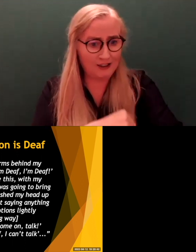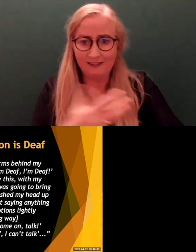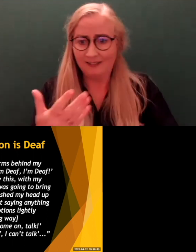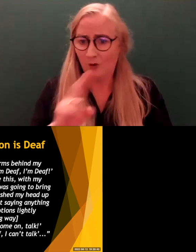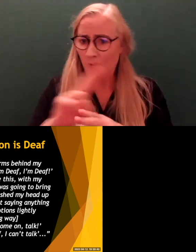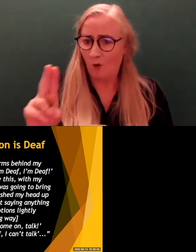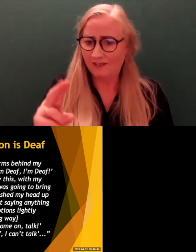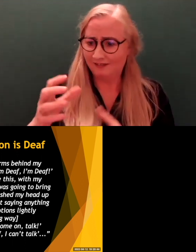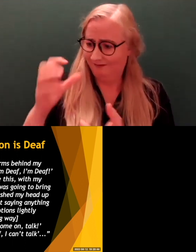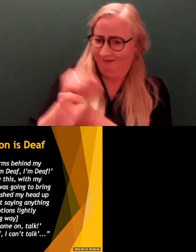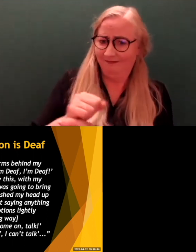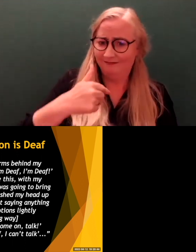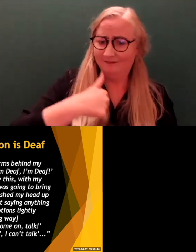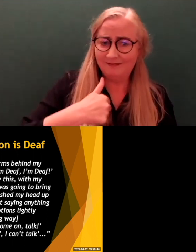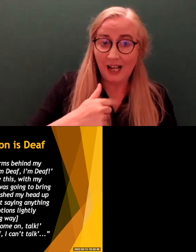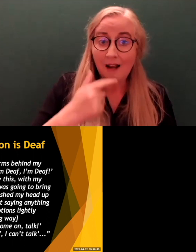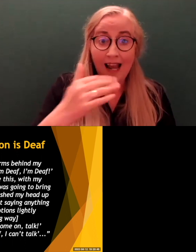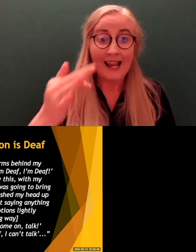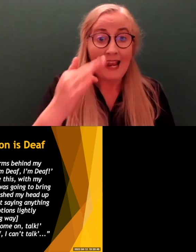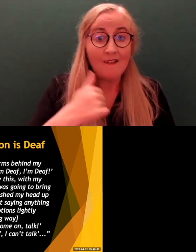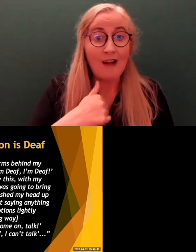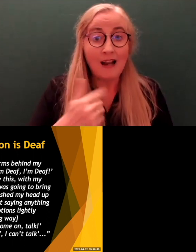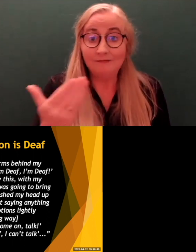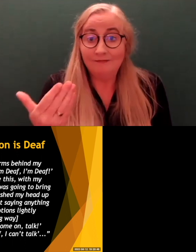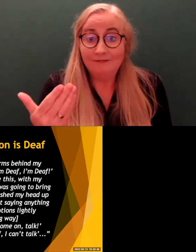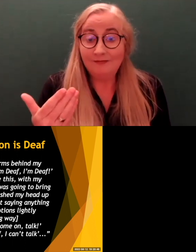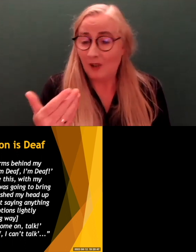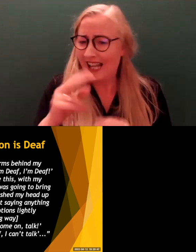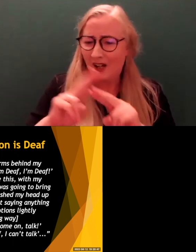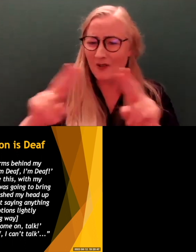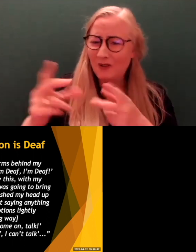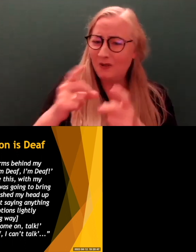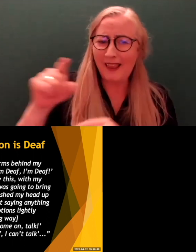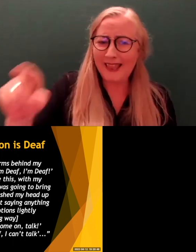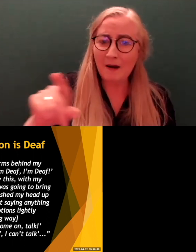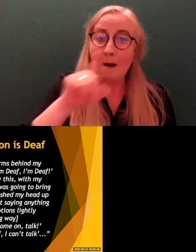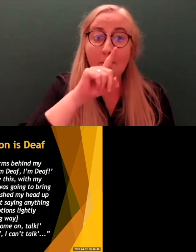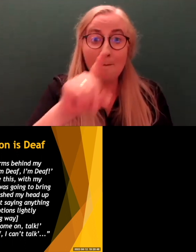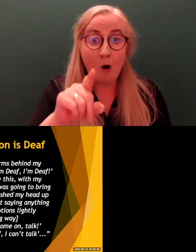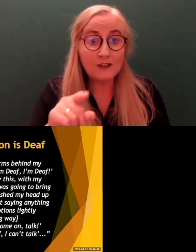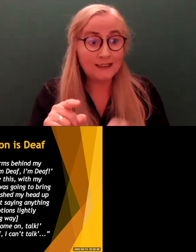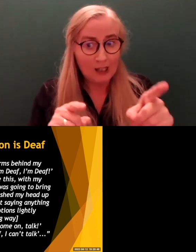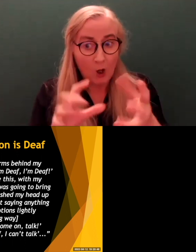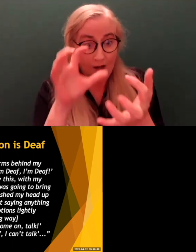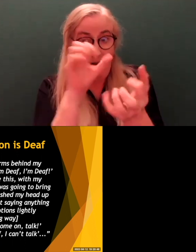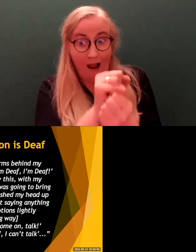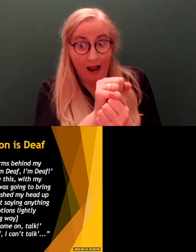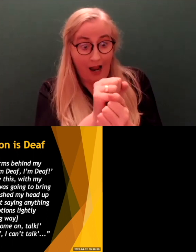my mouth. If I was to be arrested, that's not something we do. But to detain a person who communicates using their body